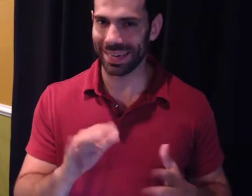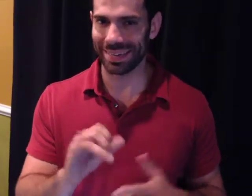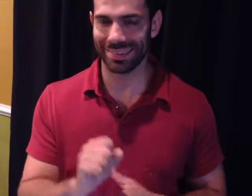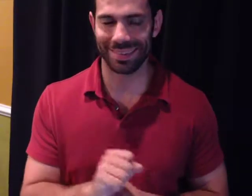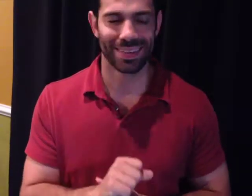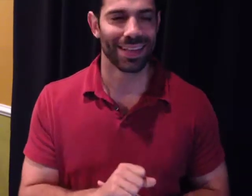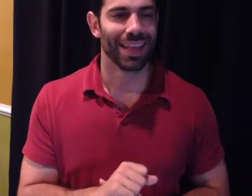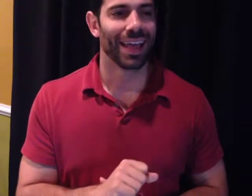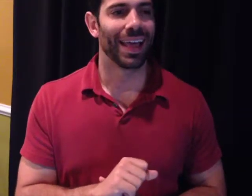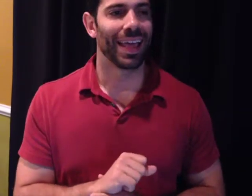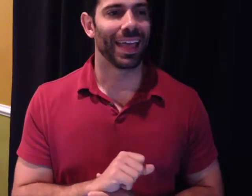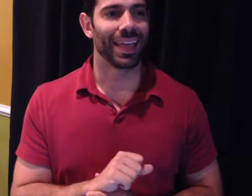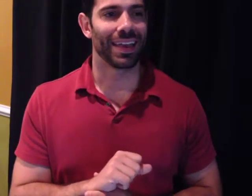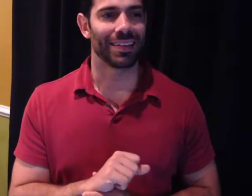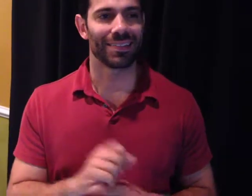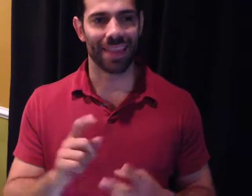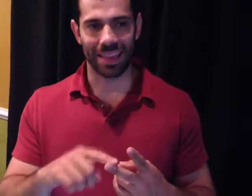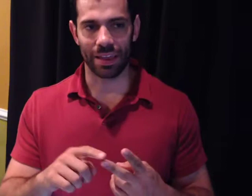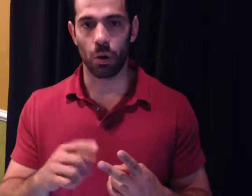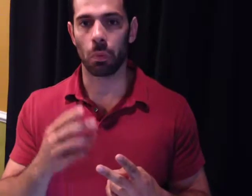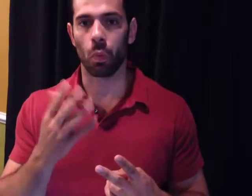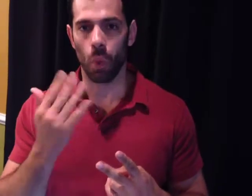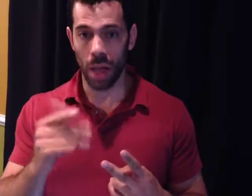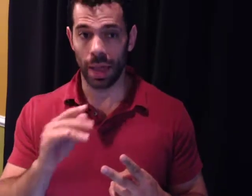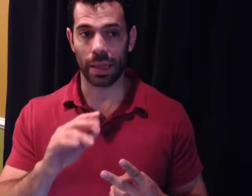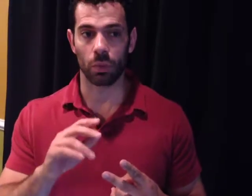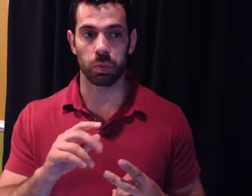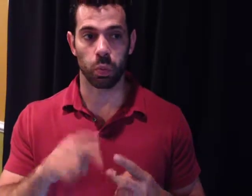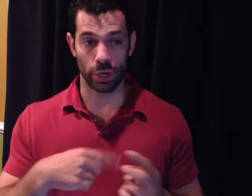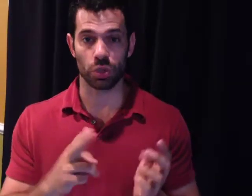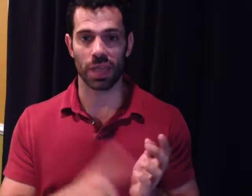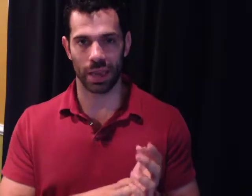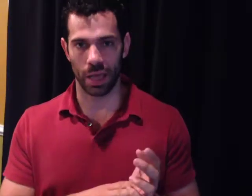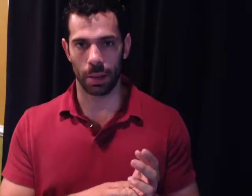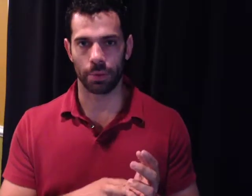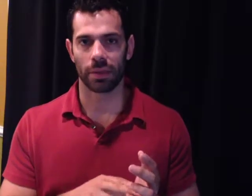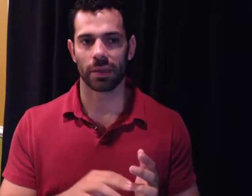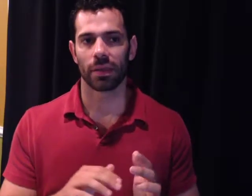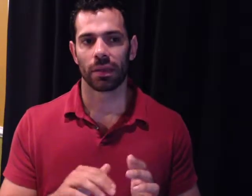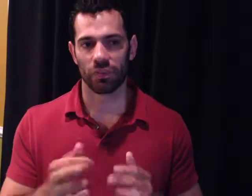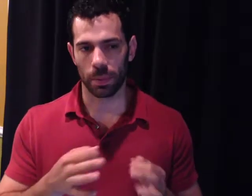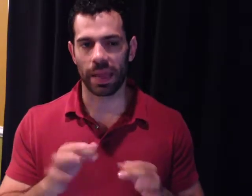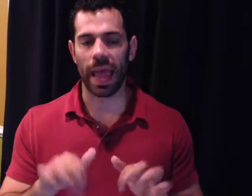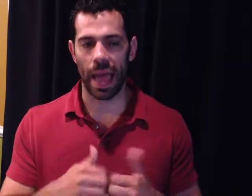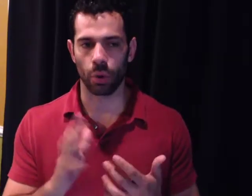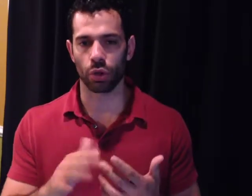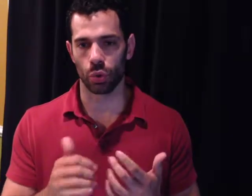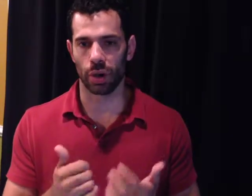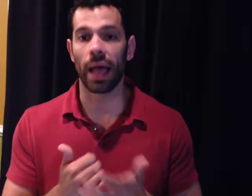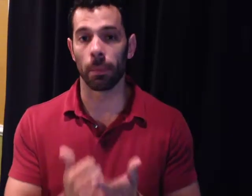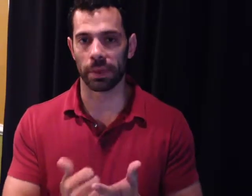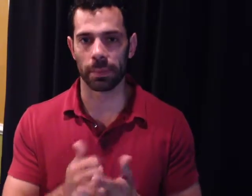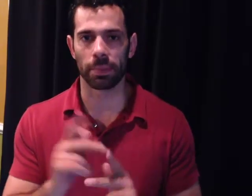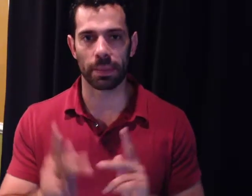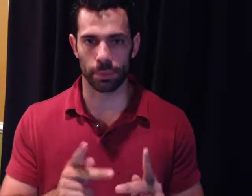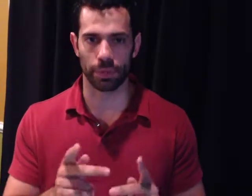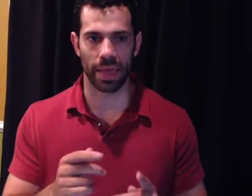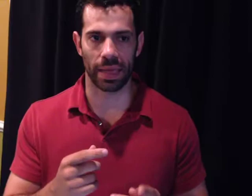it is. And second, why, when you sign up, explain how you're helping people that